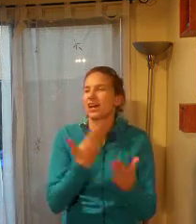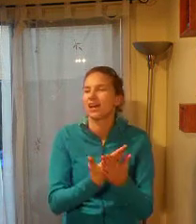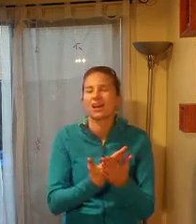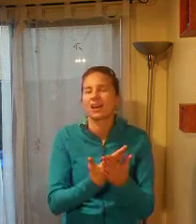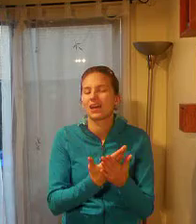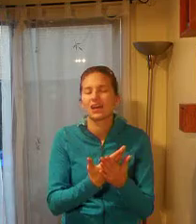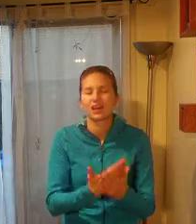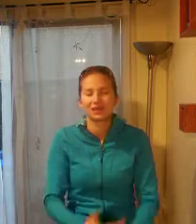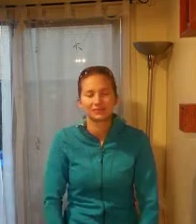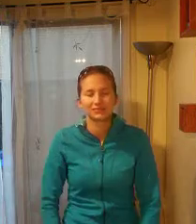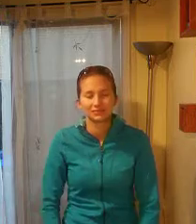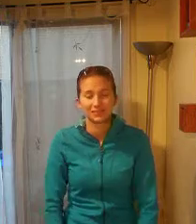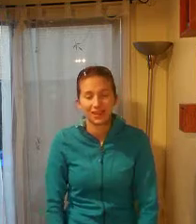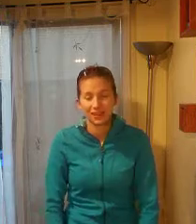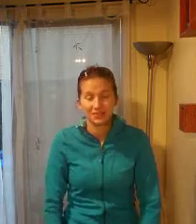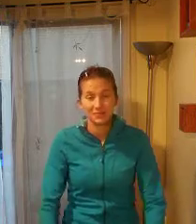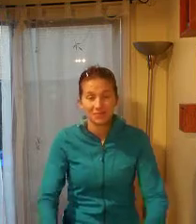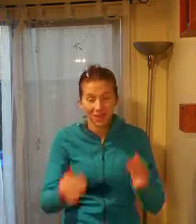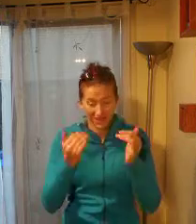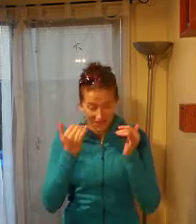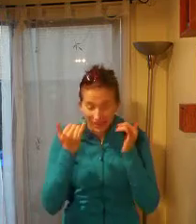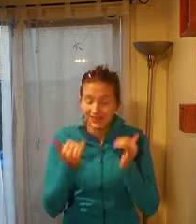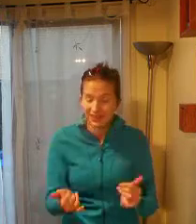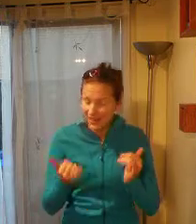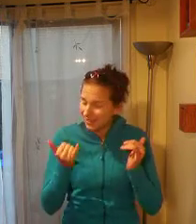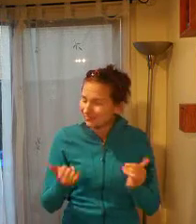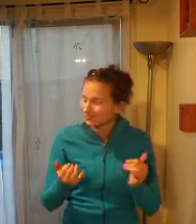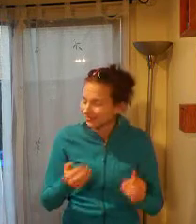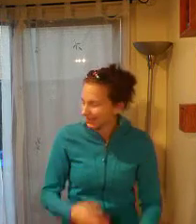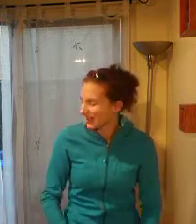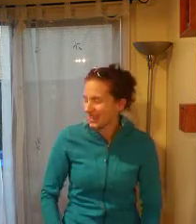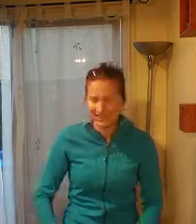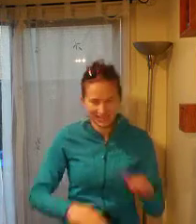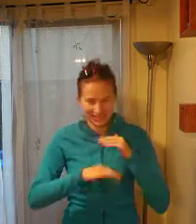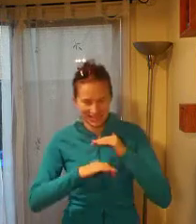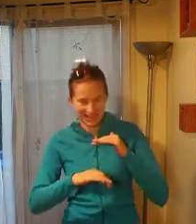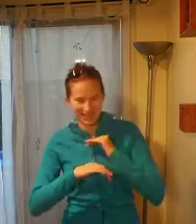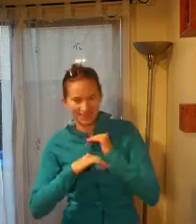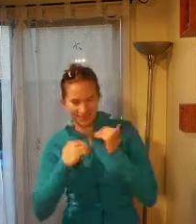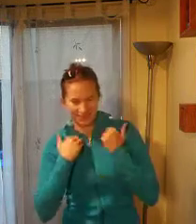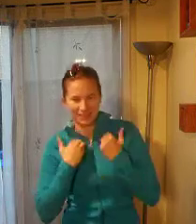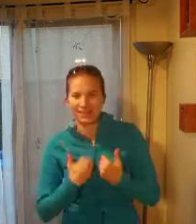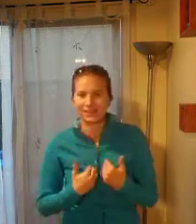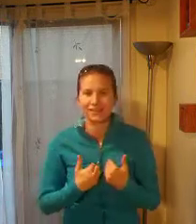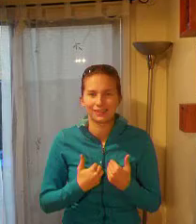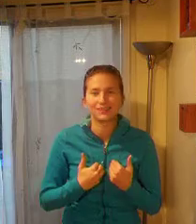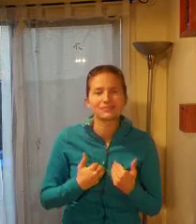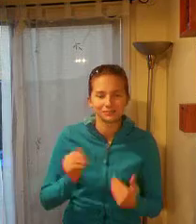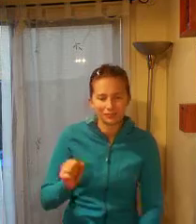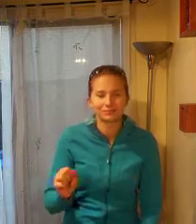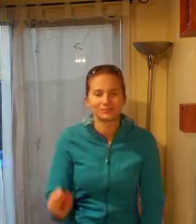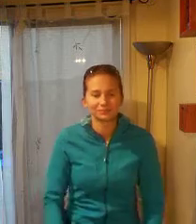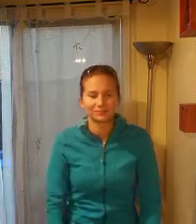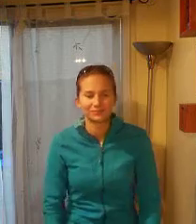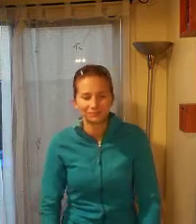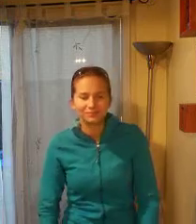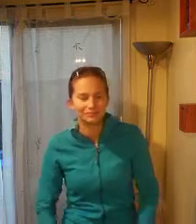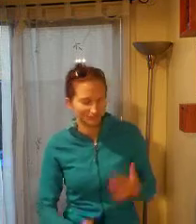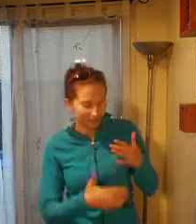And today you know that's got enough for me Breathing in